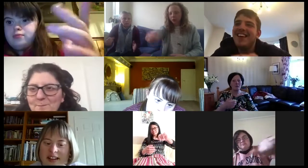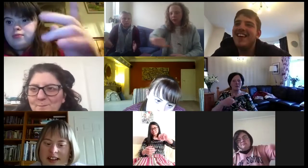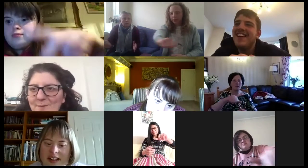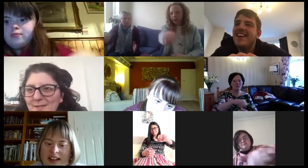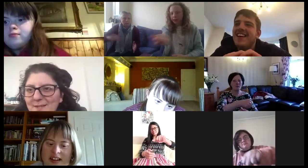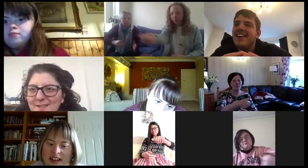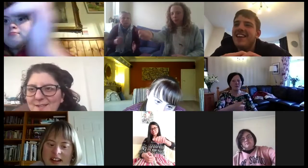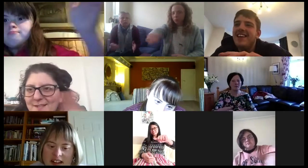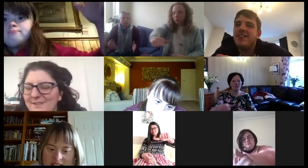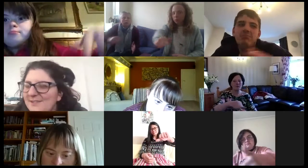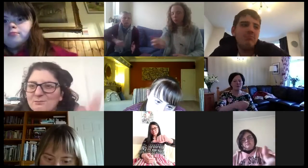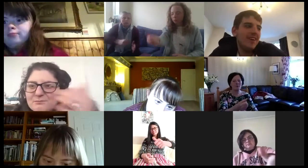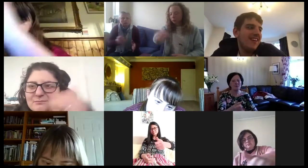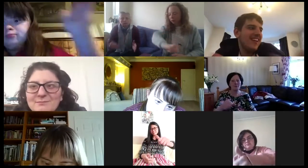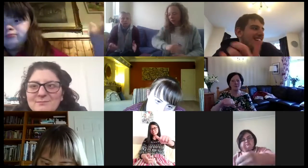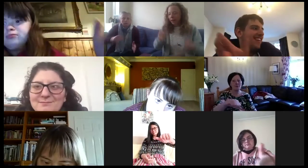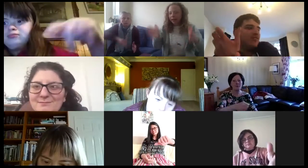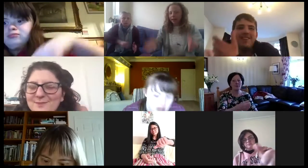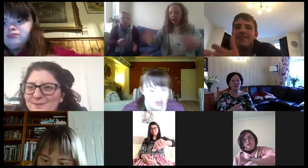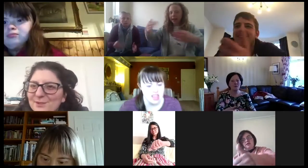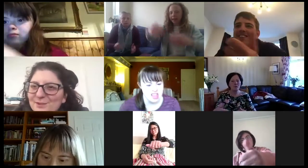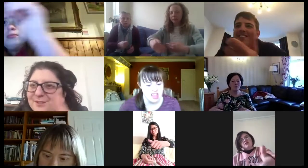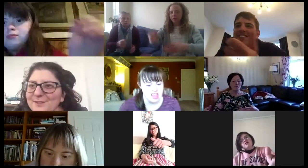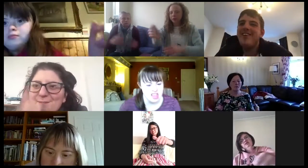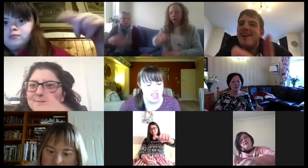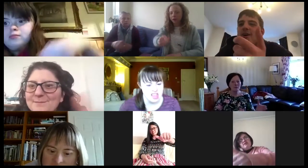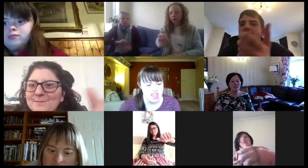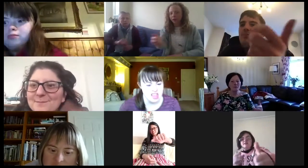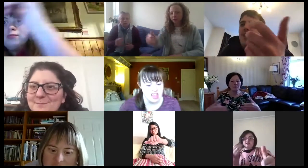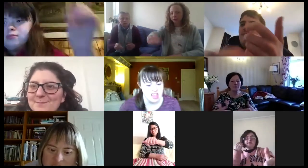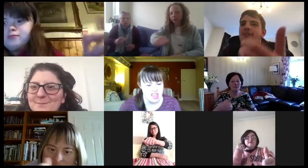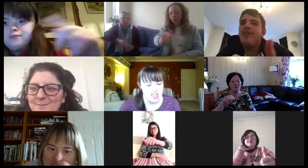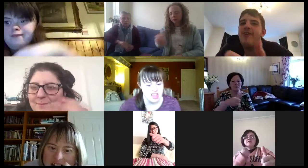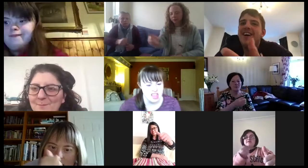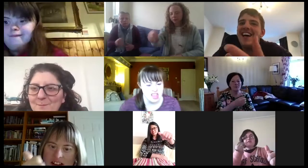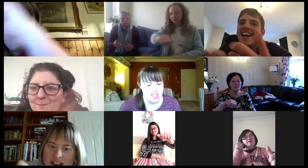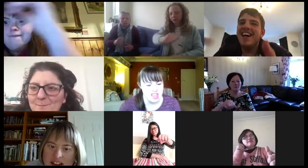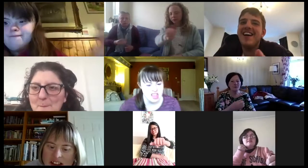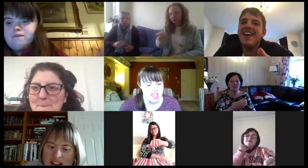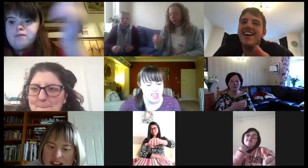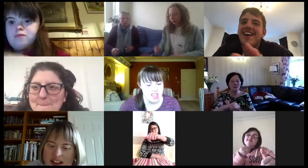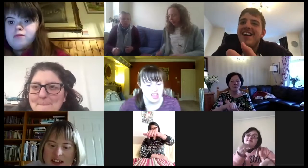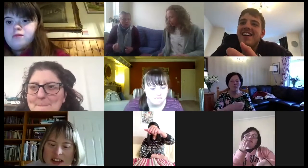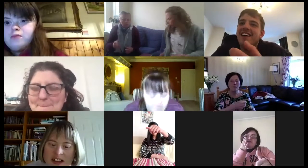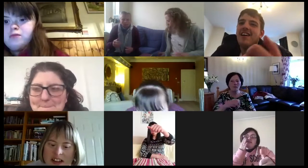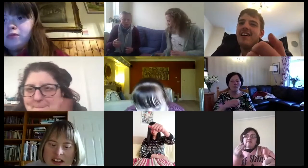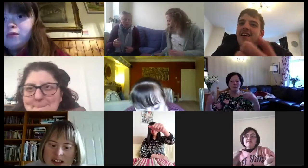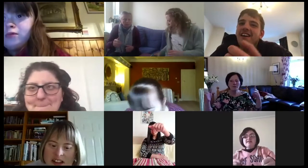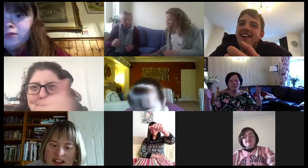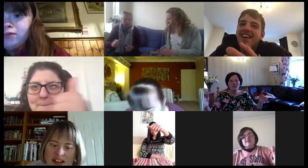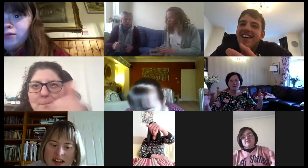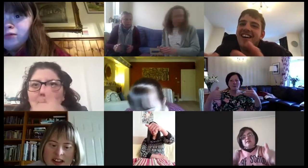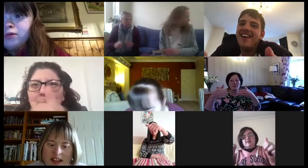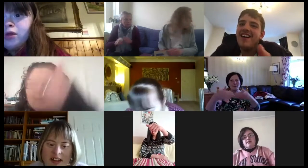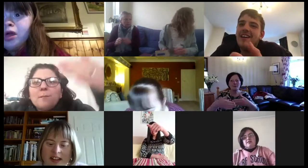joystick. I've never done that one before. Is she a thumb up?